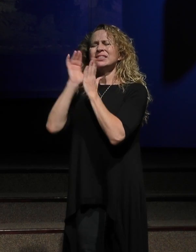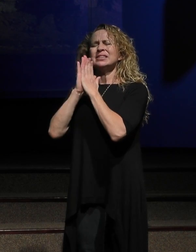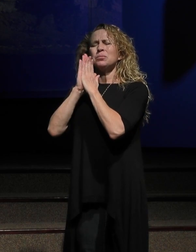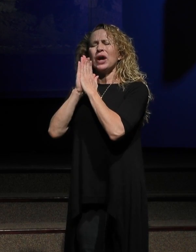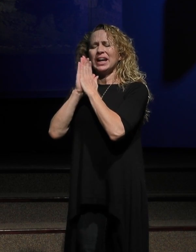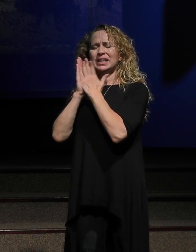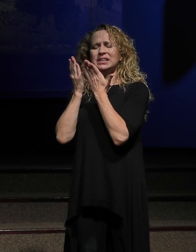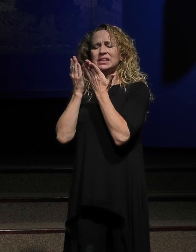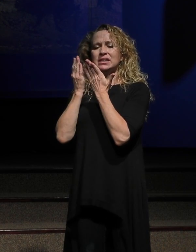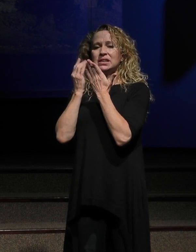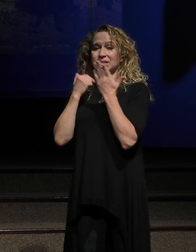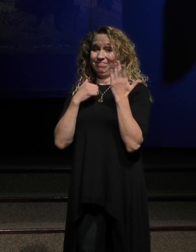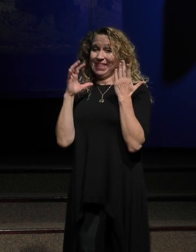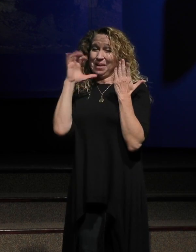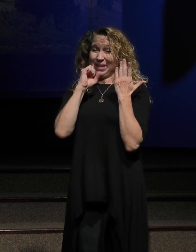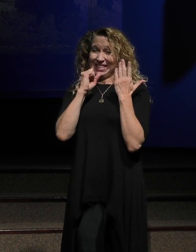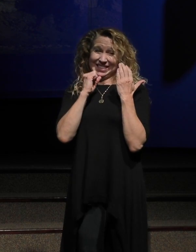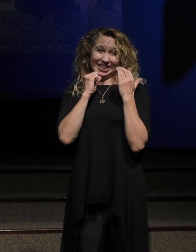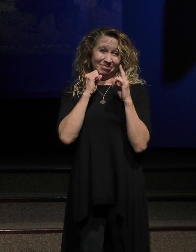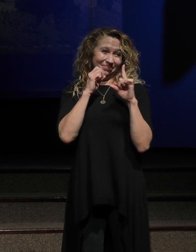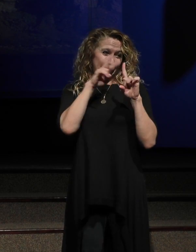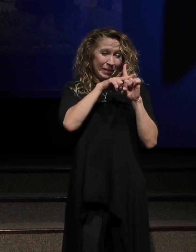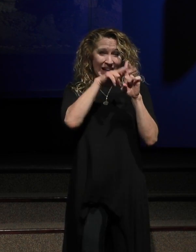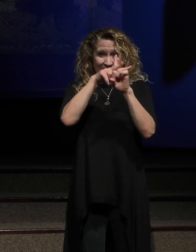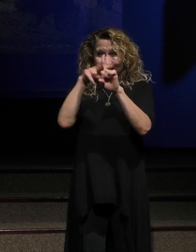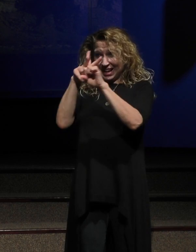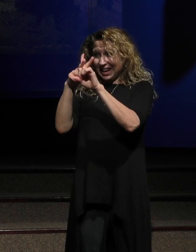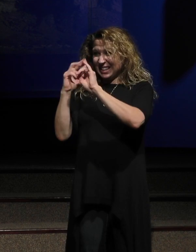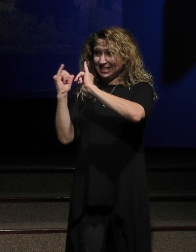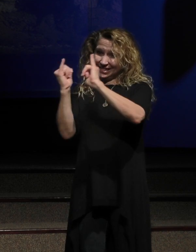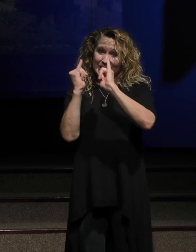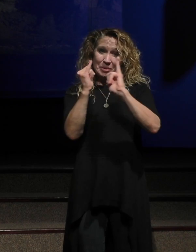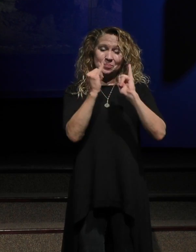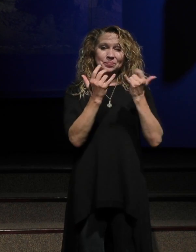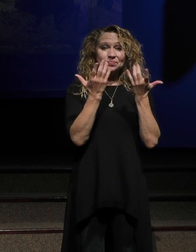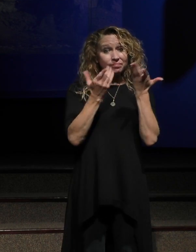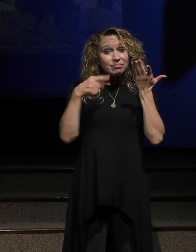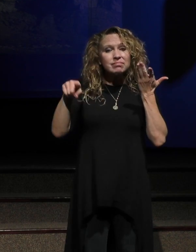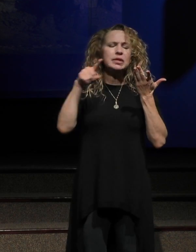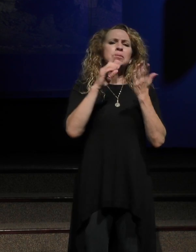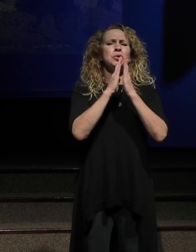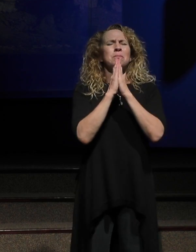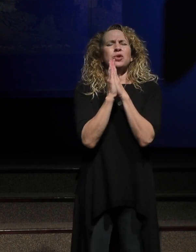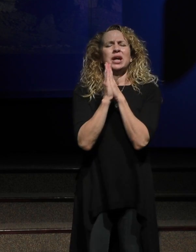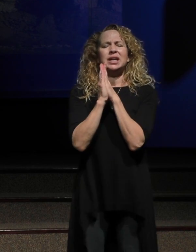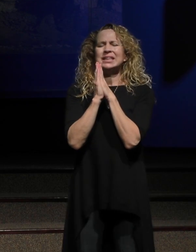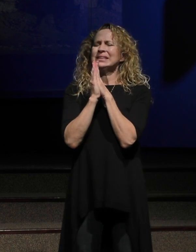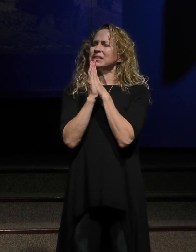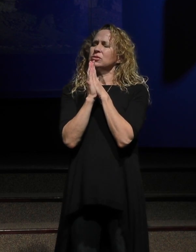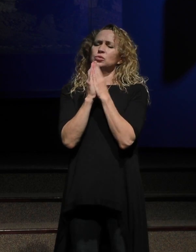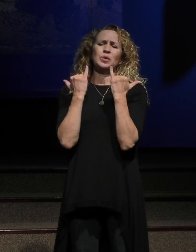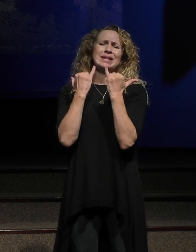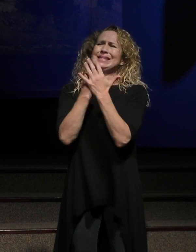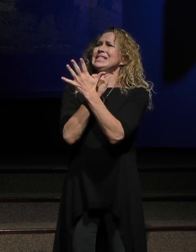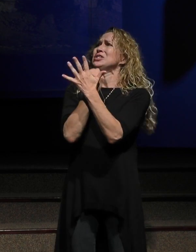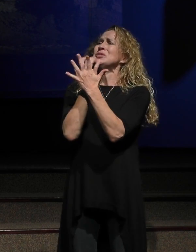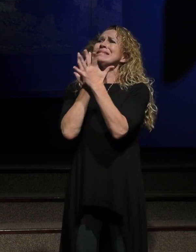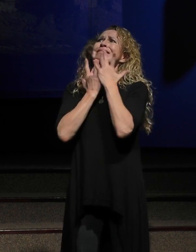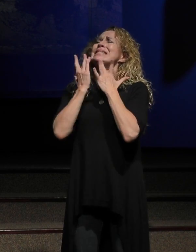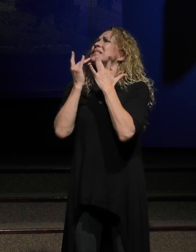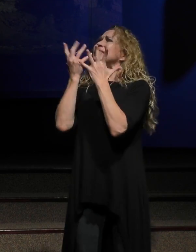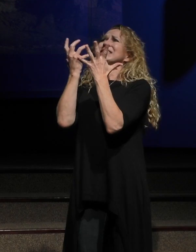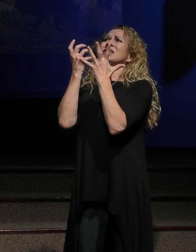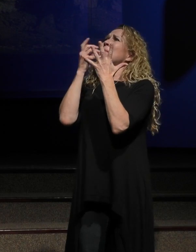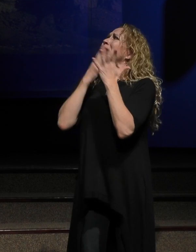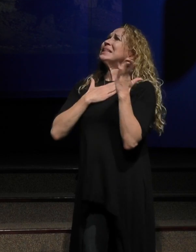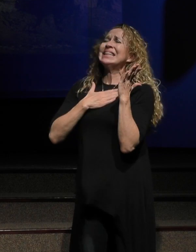prayers and my guess is there's some of you that you're today, you're praying desperate prayers, you're praying something for God to